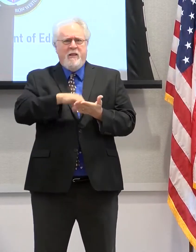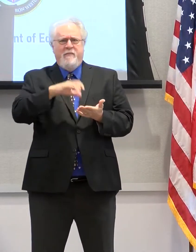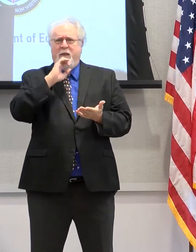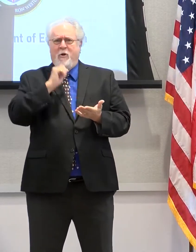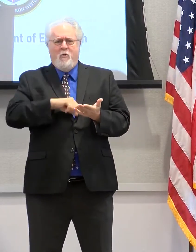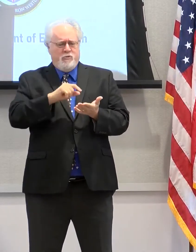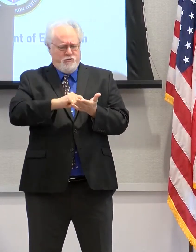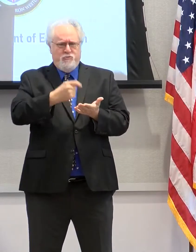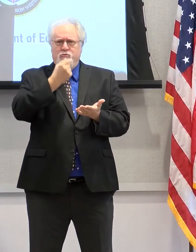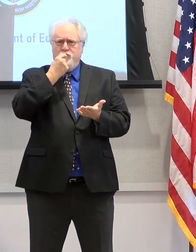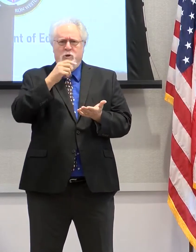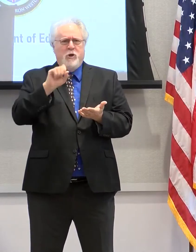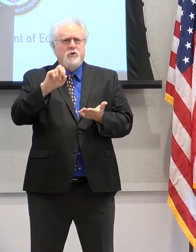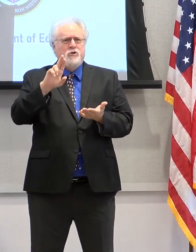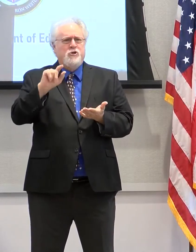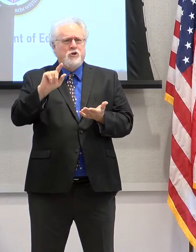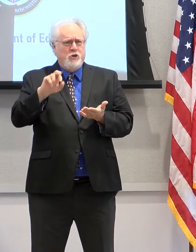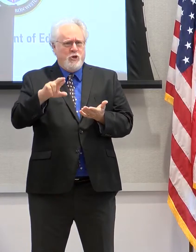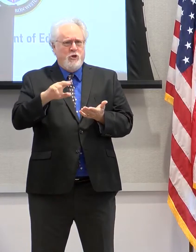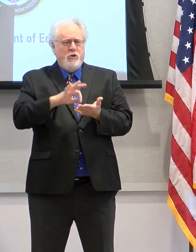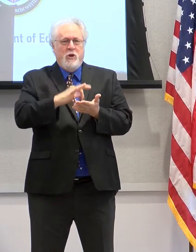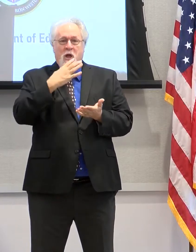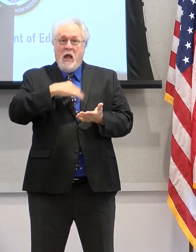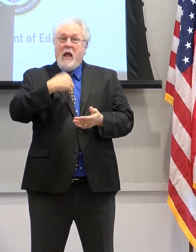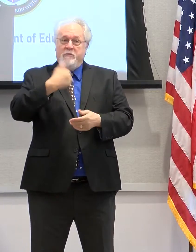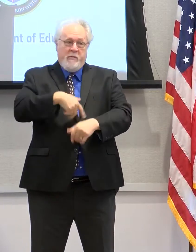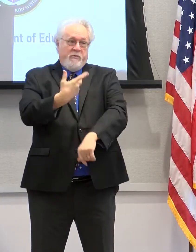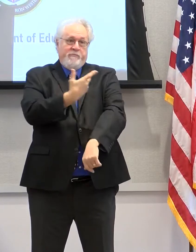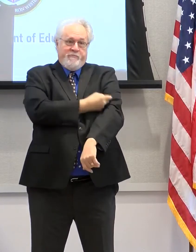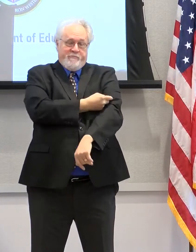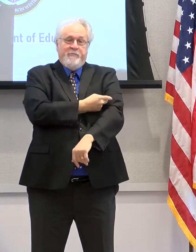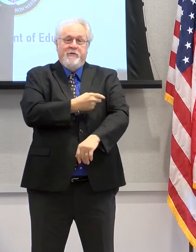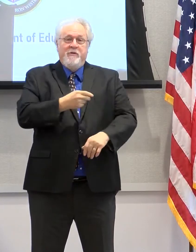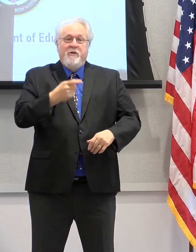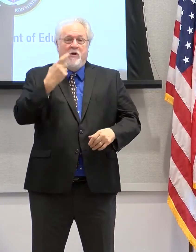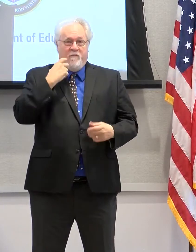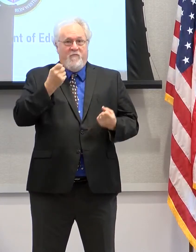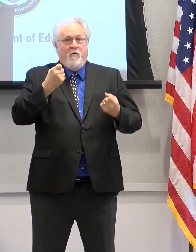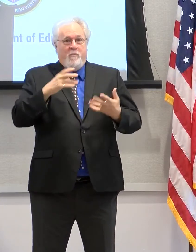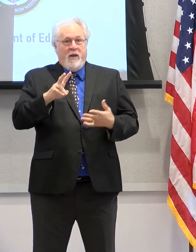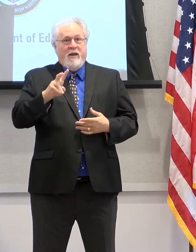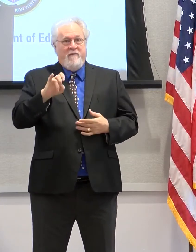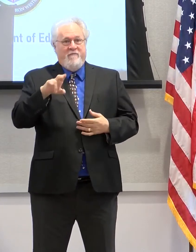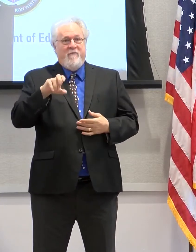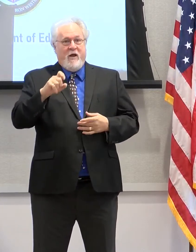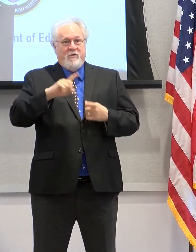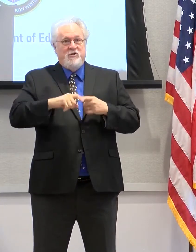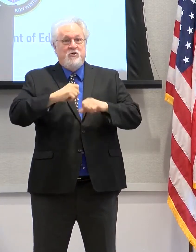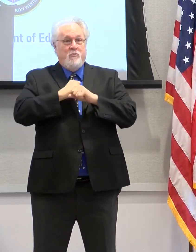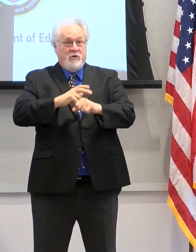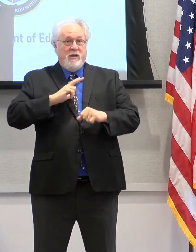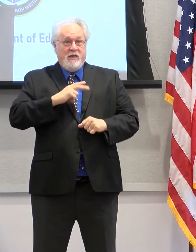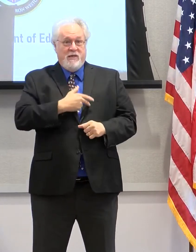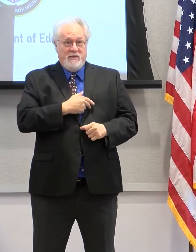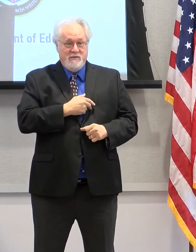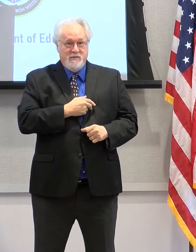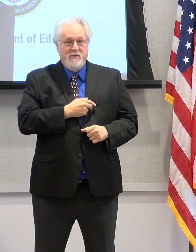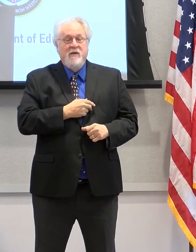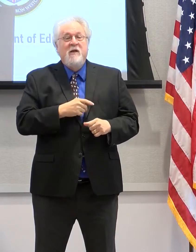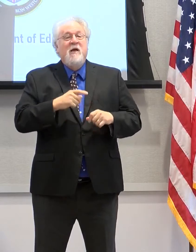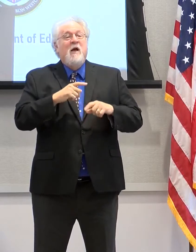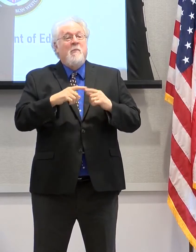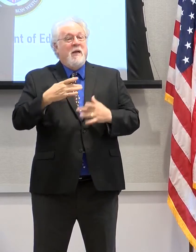sugar cubes, Tom. But I do remember the injections that we had to take from many viruses to protect us. so that was